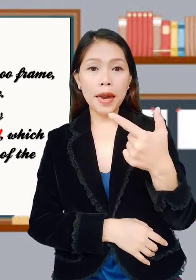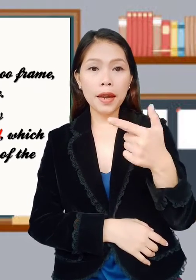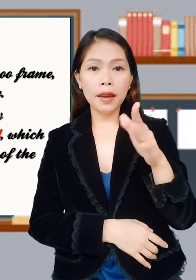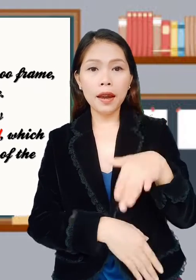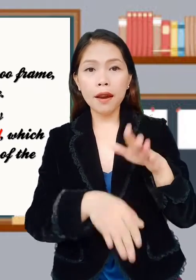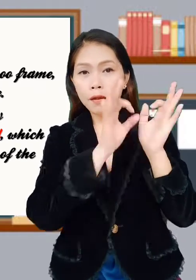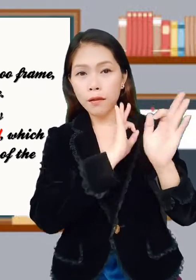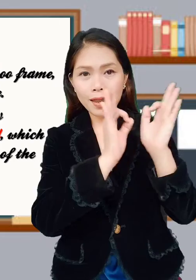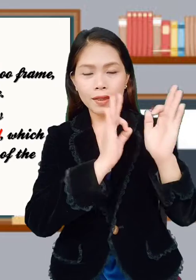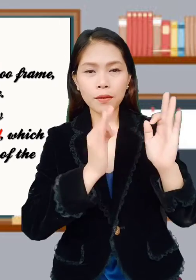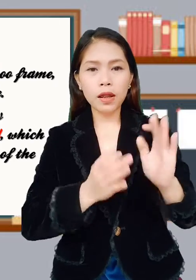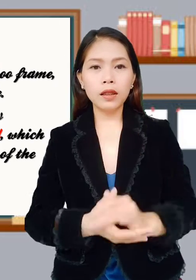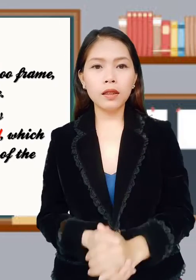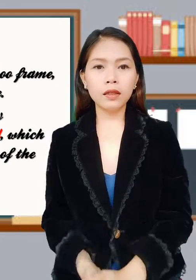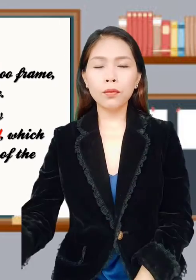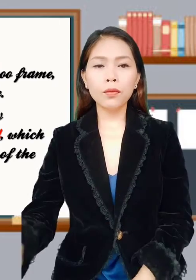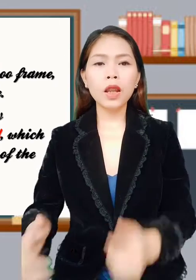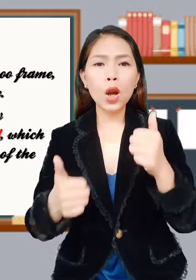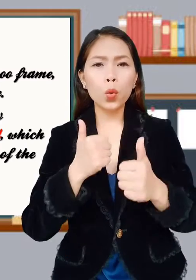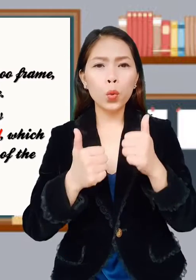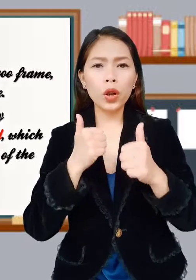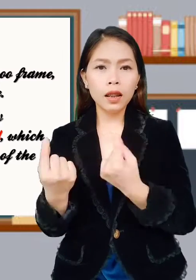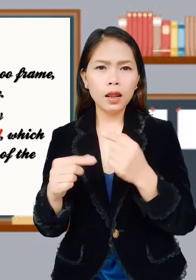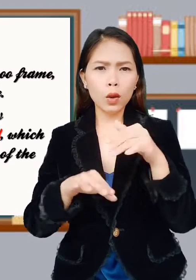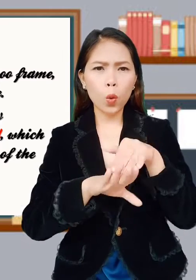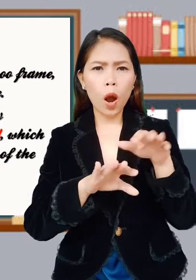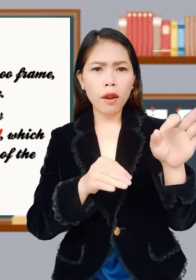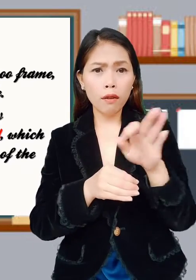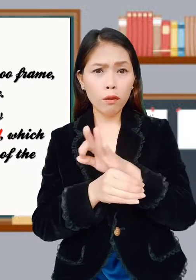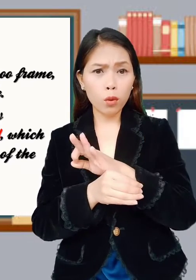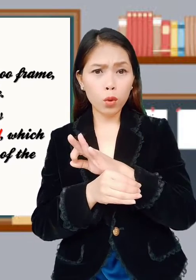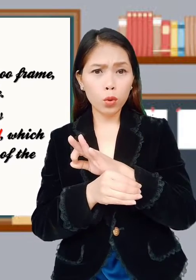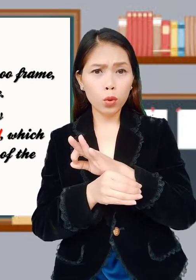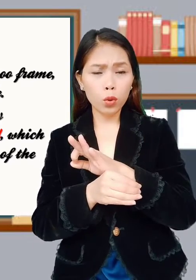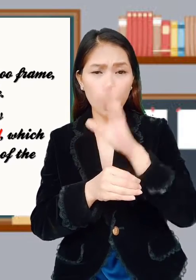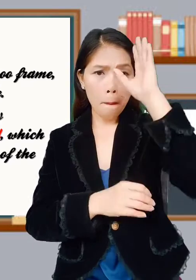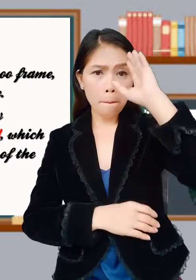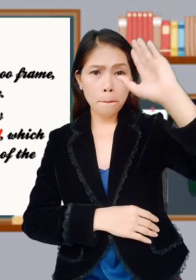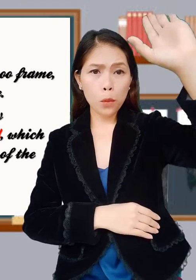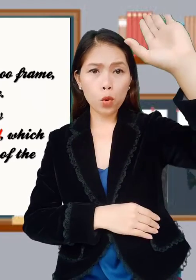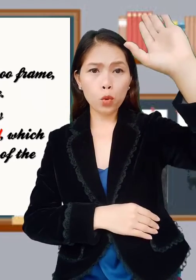which is held on full month of the second month of Lana calendar.